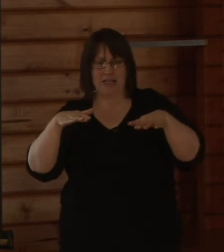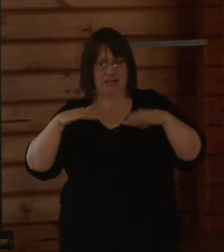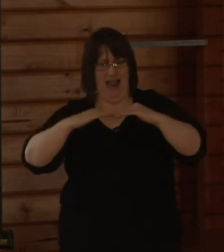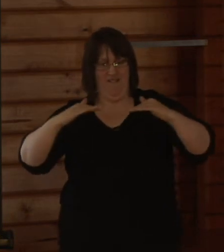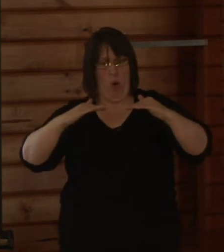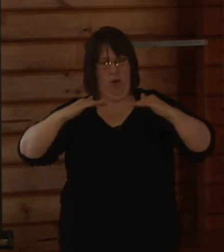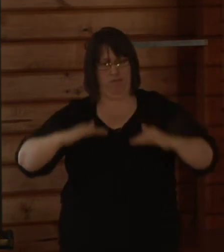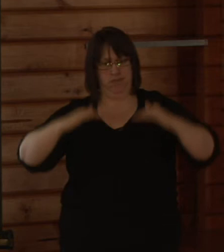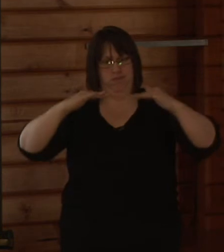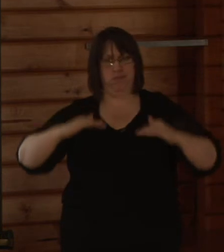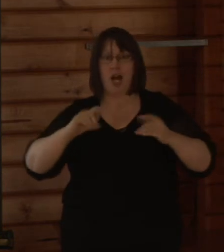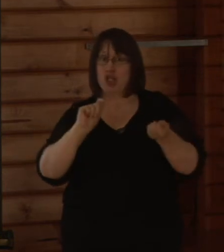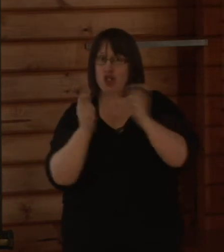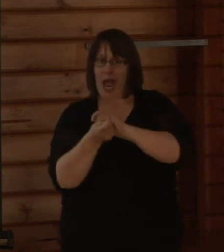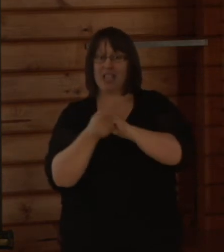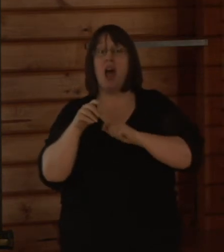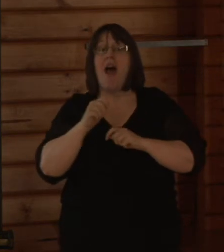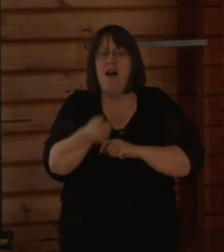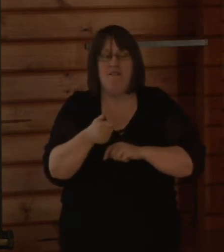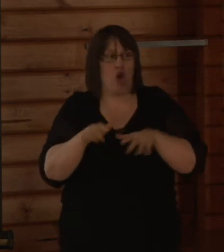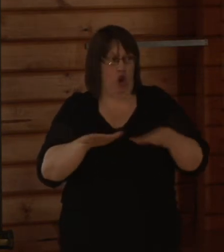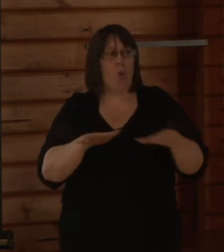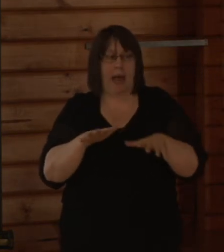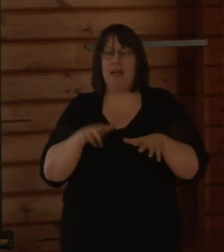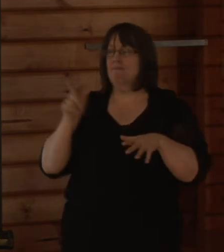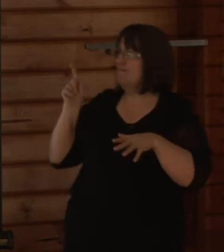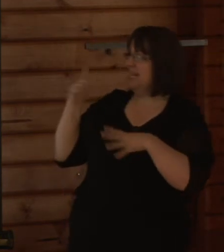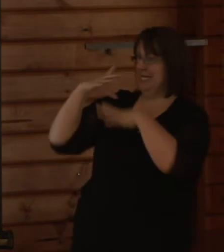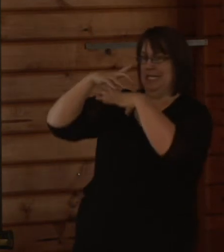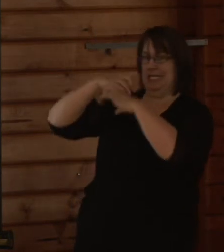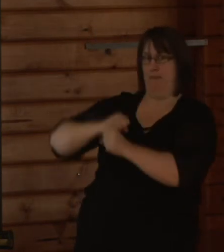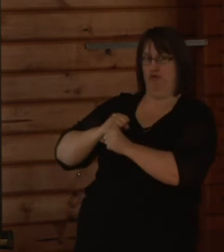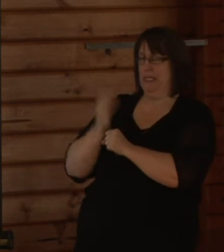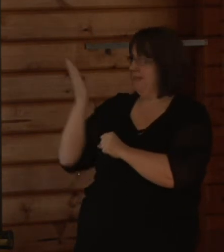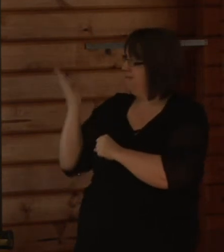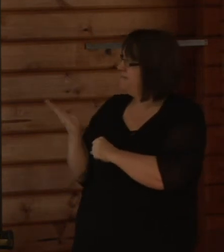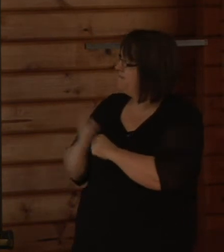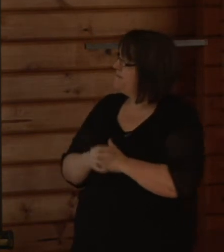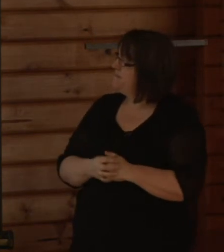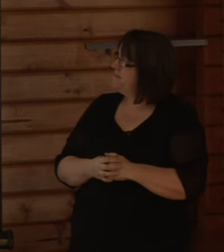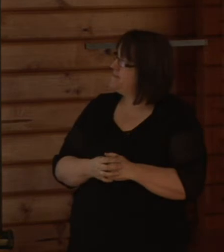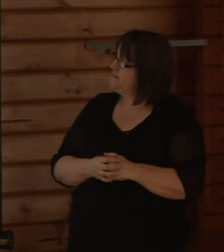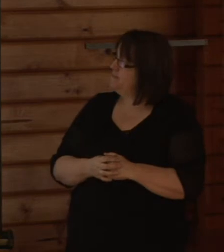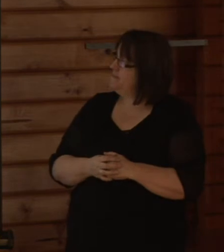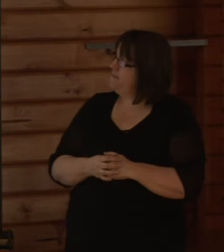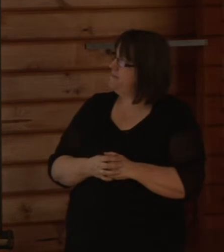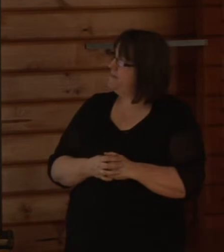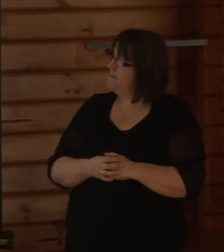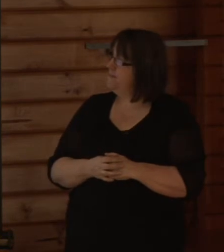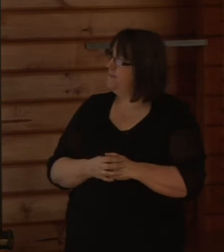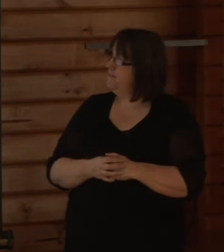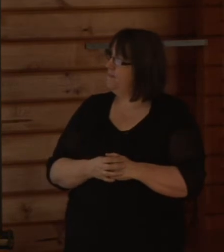earthquake sequence to after the earthquake sequence, this is the summary pattern we have. So you can see the main features,